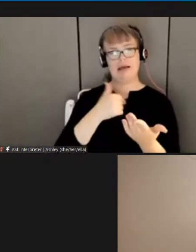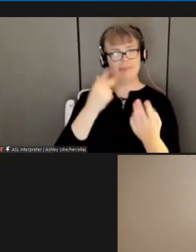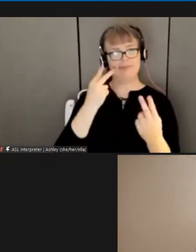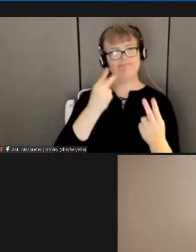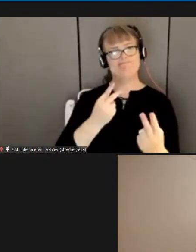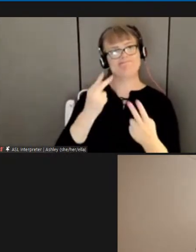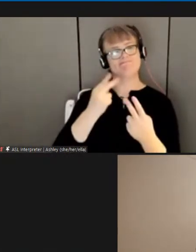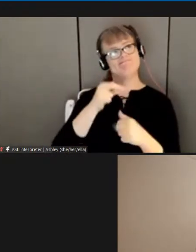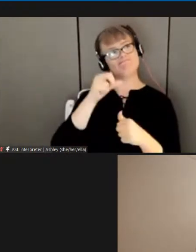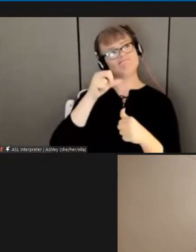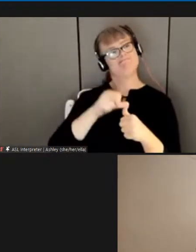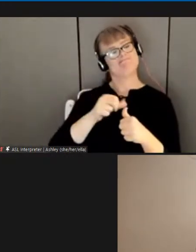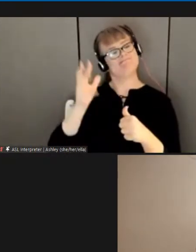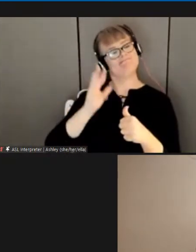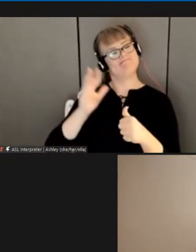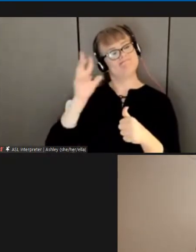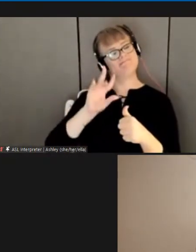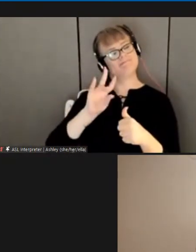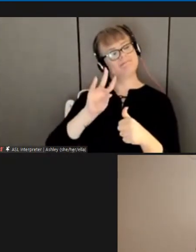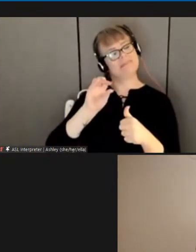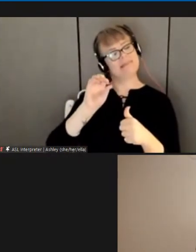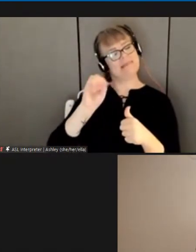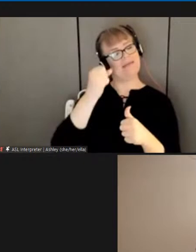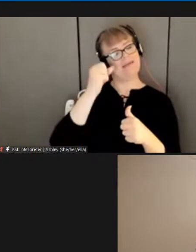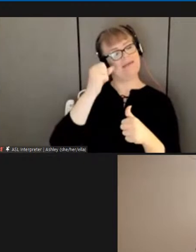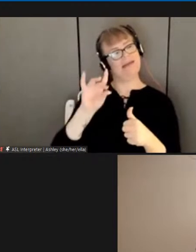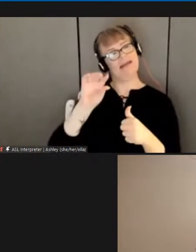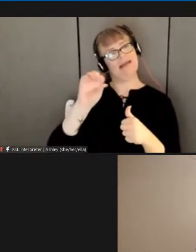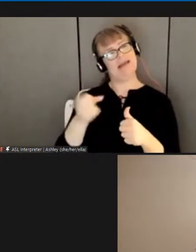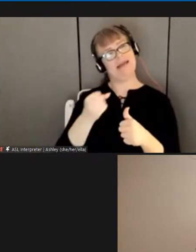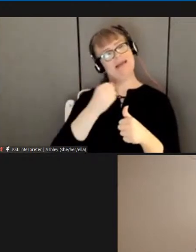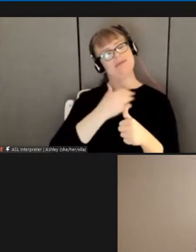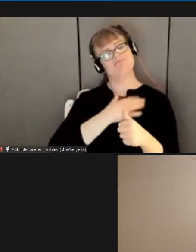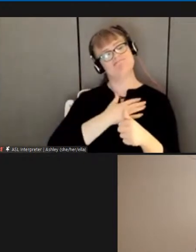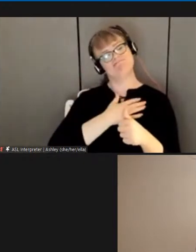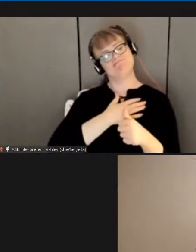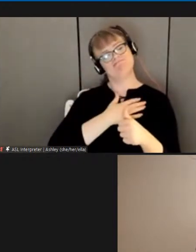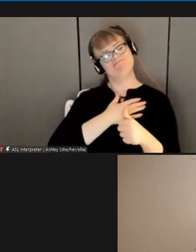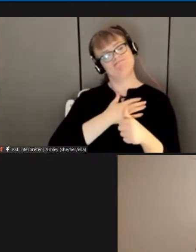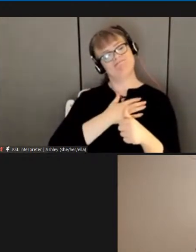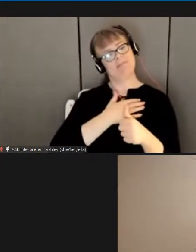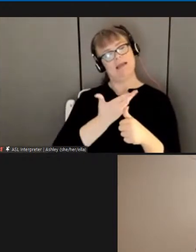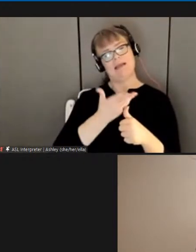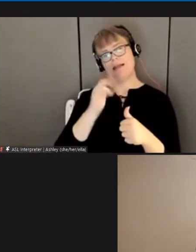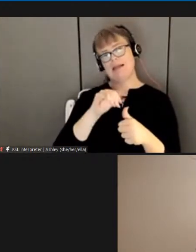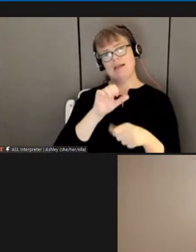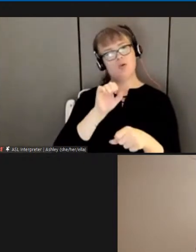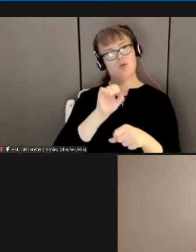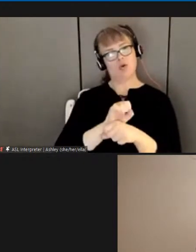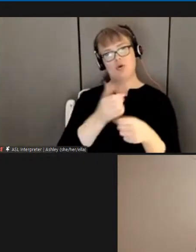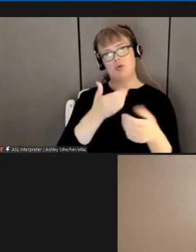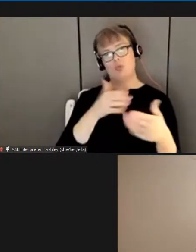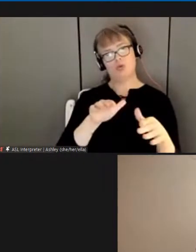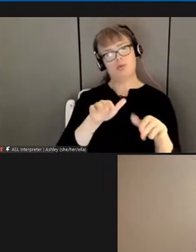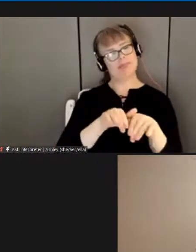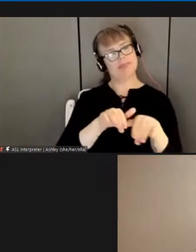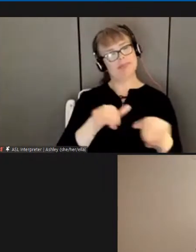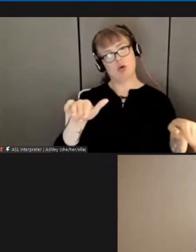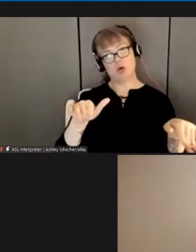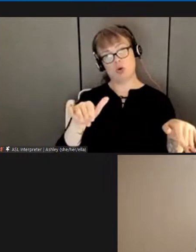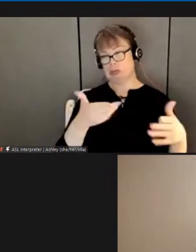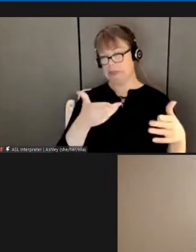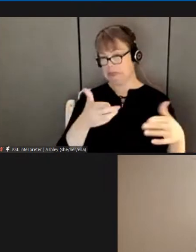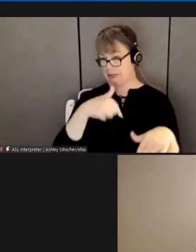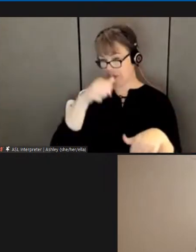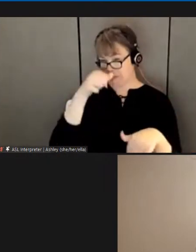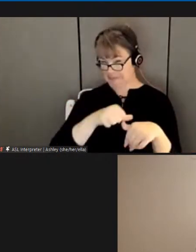those days in the 70s in the 80s um what it was like on the workroom floor when it was getting close to negotiations